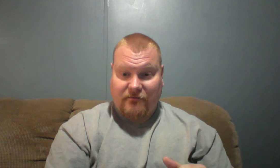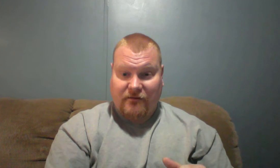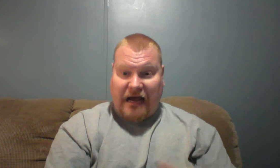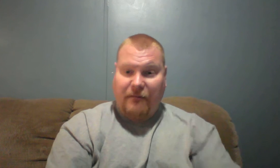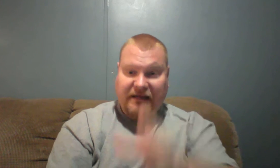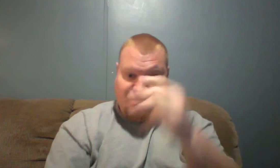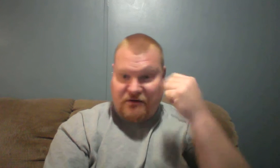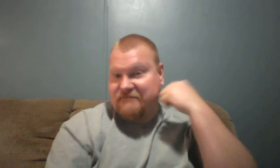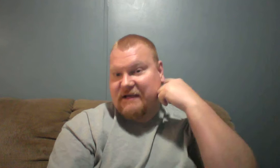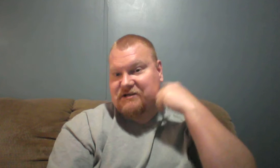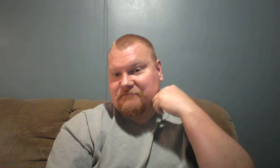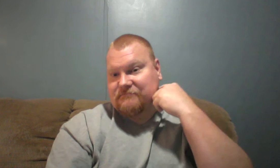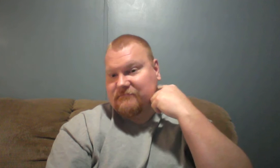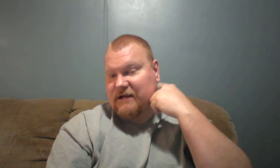I'll make a little confession here.